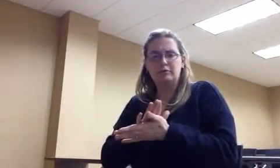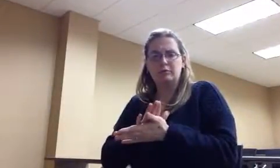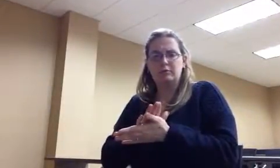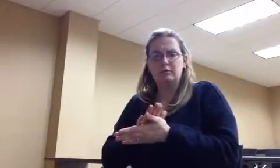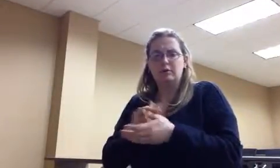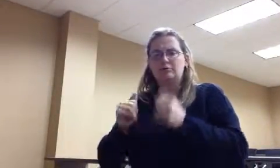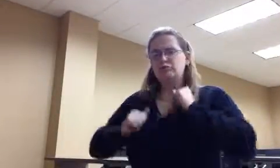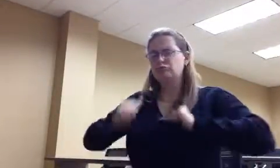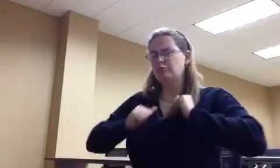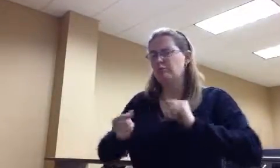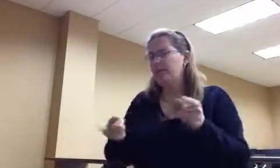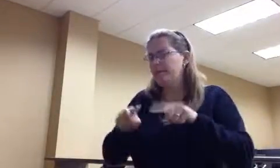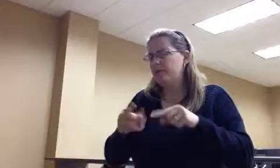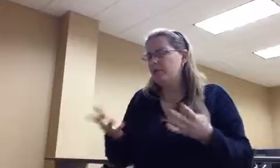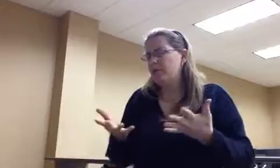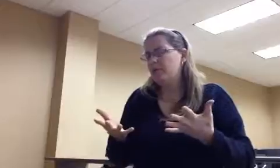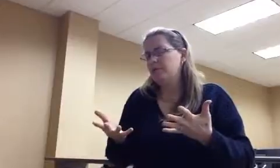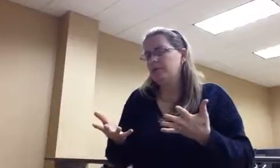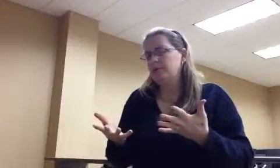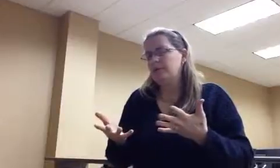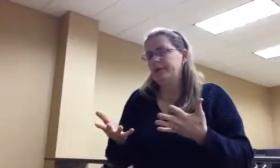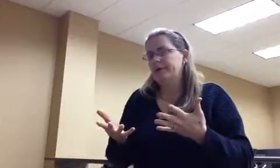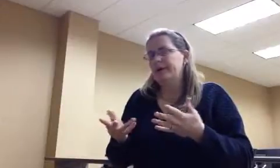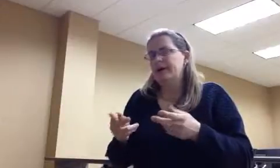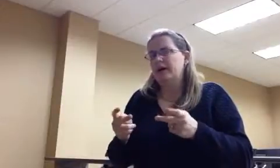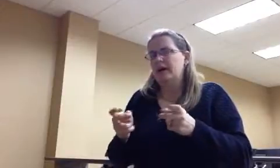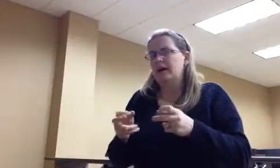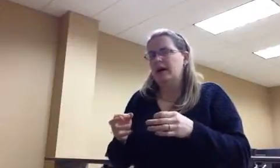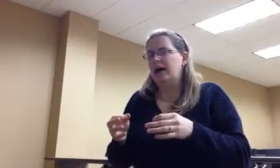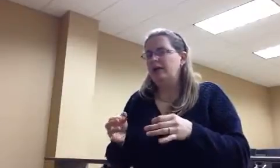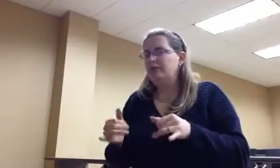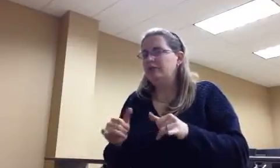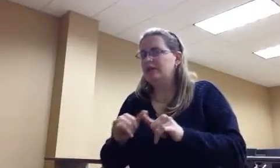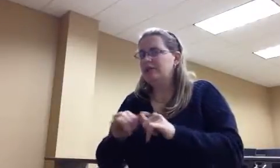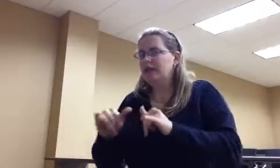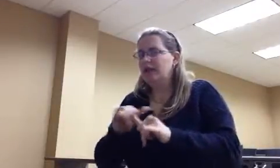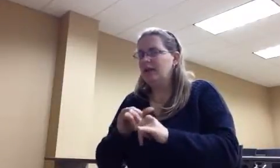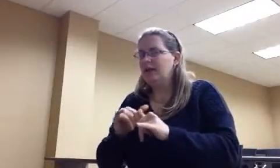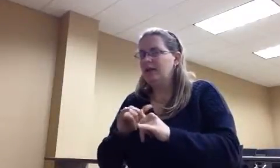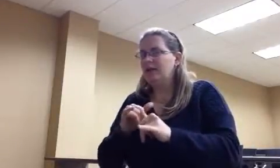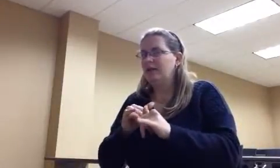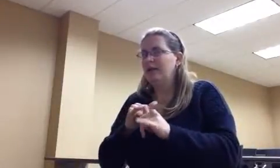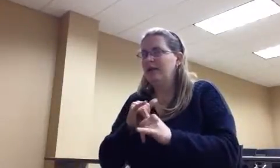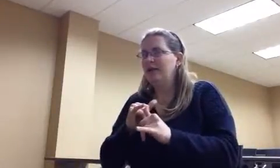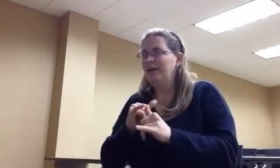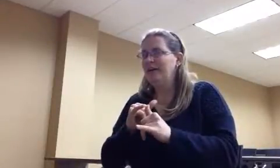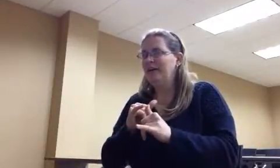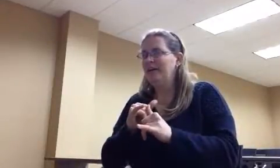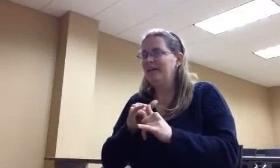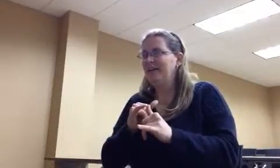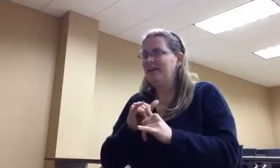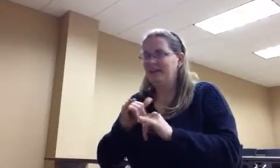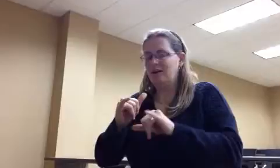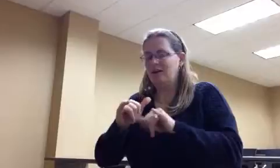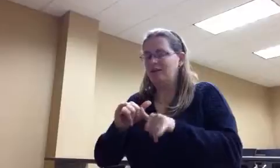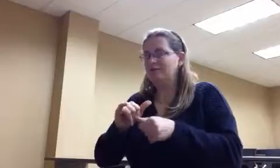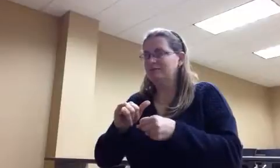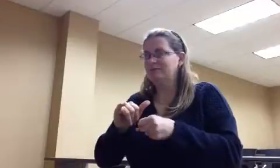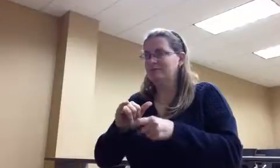tell them about it in appropriate language. If you went first, you go second. If you went... If you're like a three-person